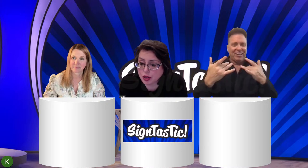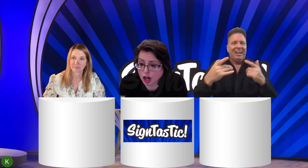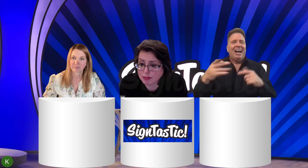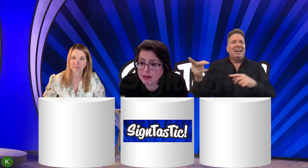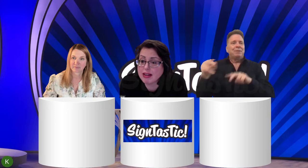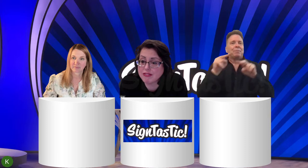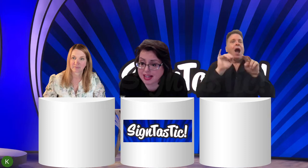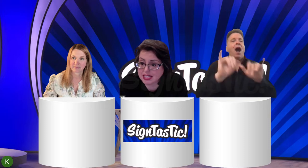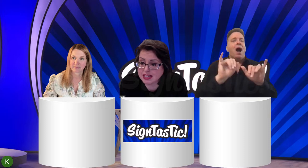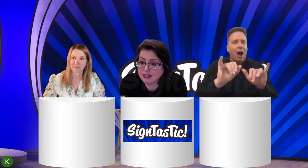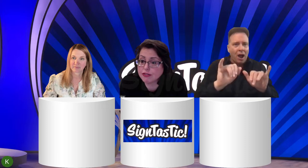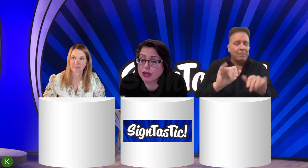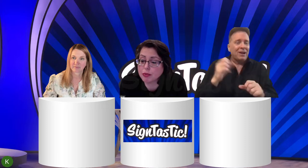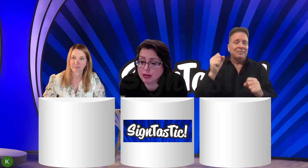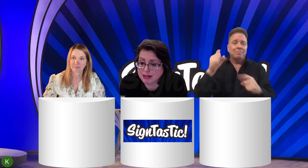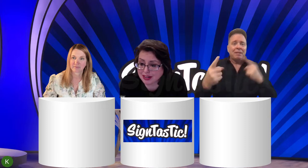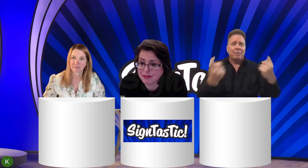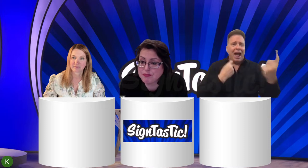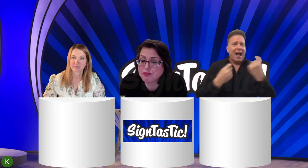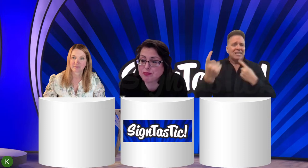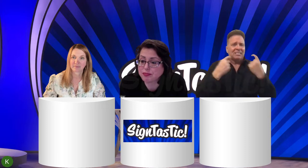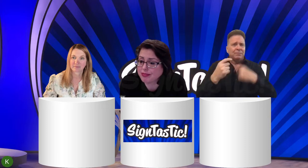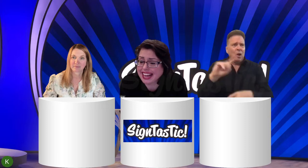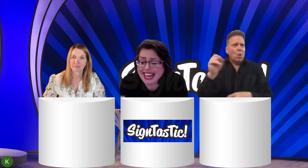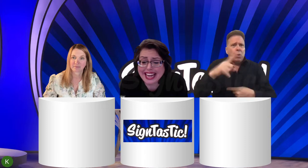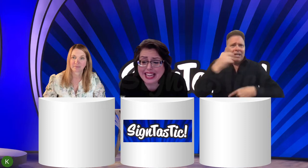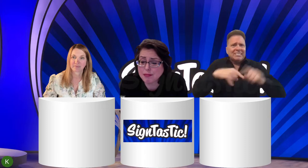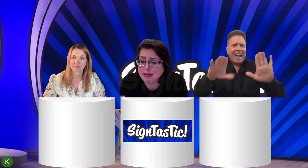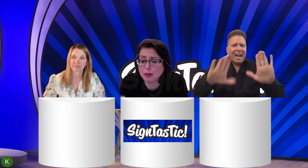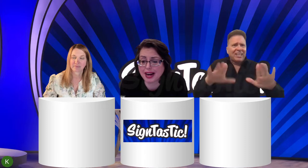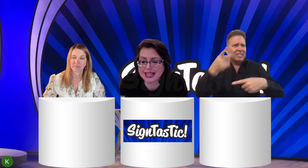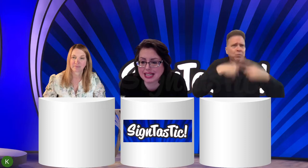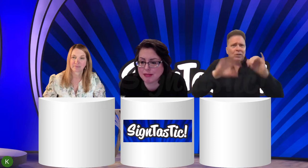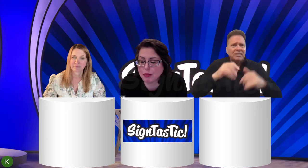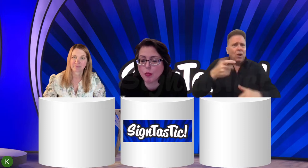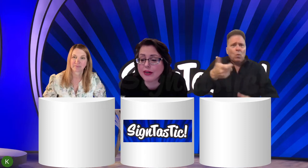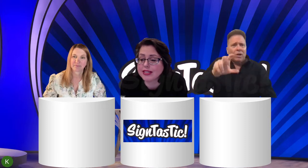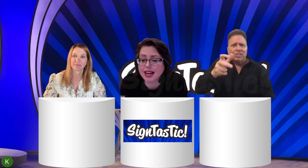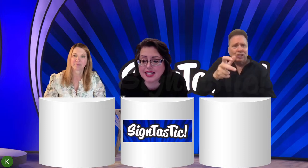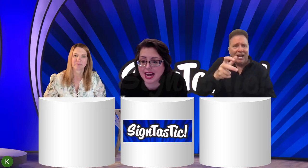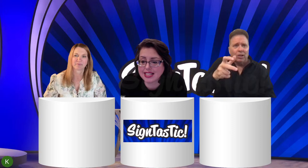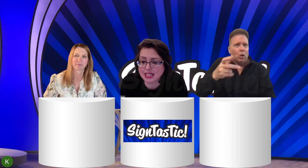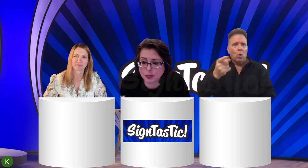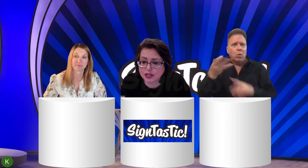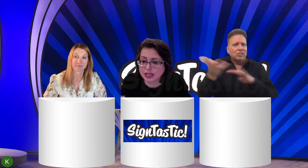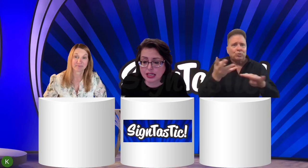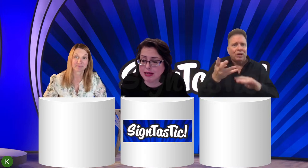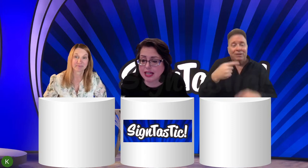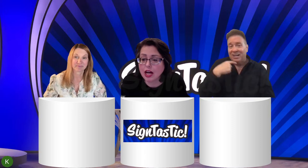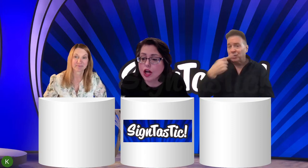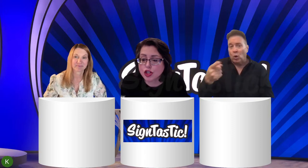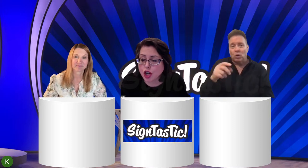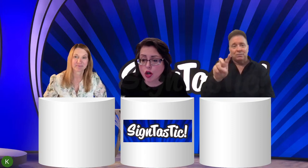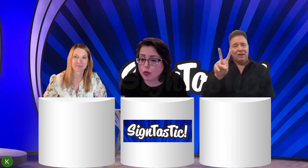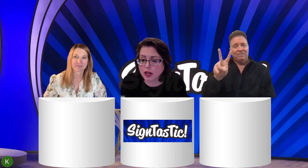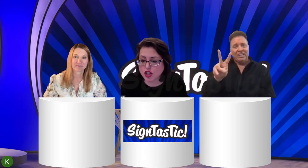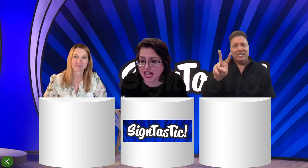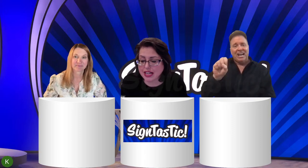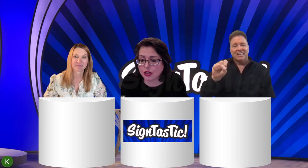carpet event for a premier and people were asking me, well, where is Scientastic? Where's it going to be shown? What channel?